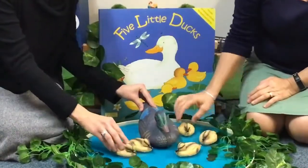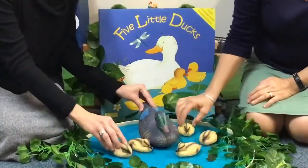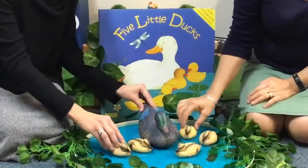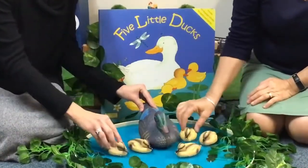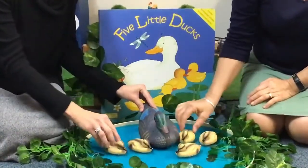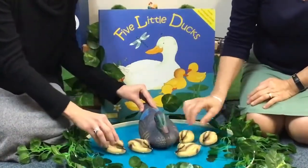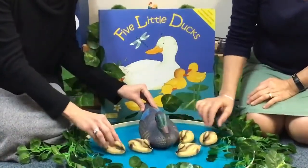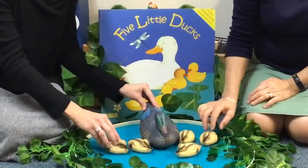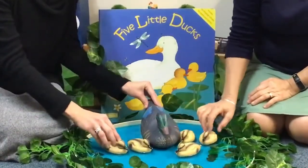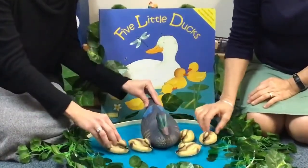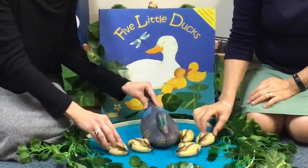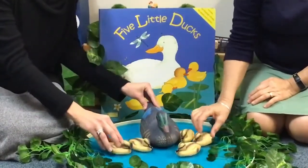Quack, quack Quack with with